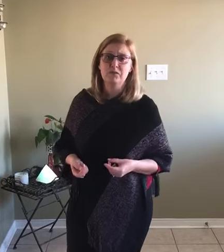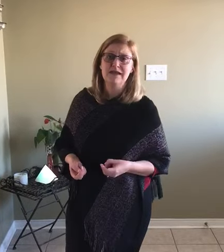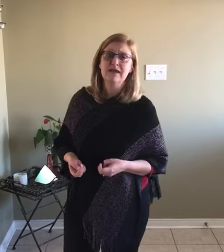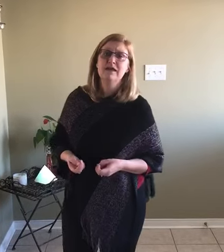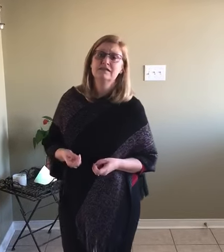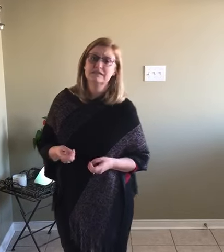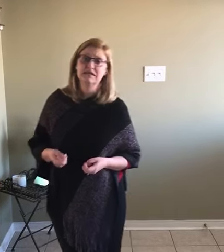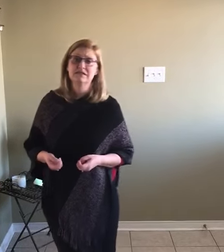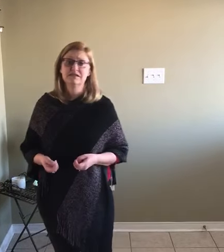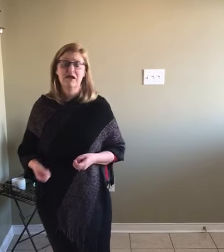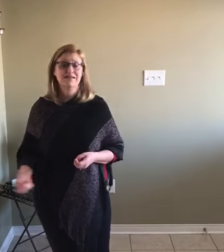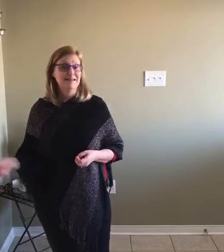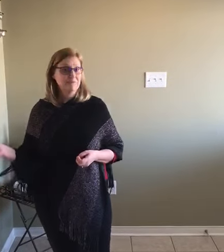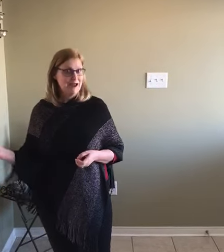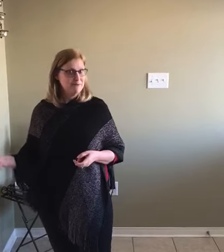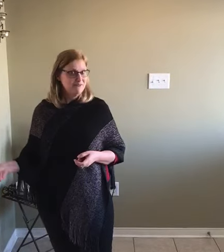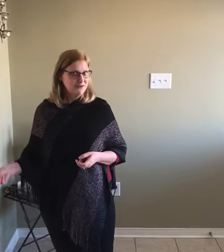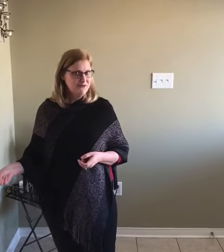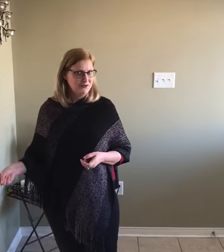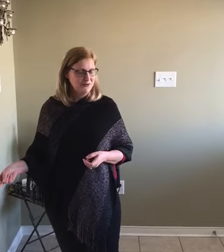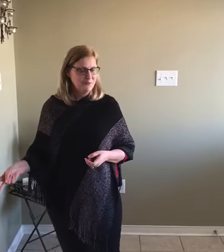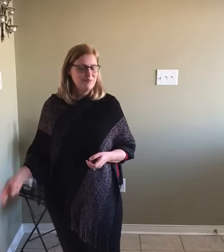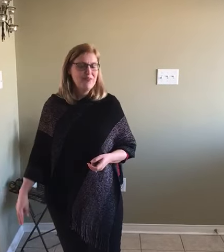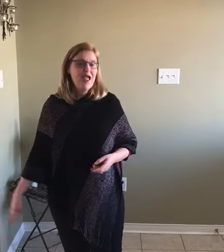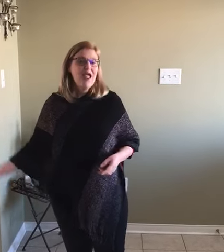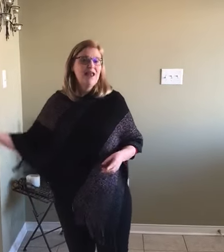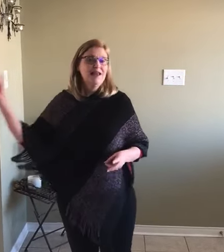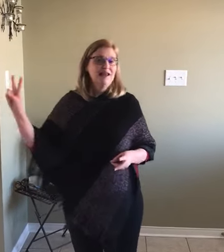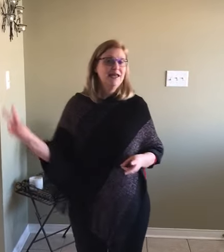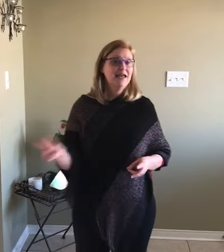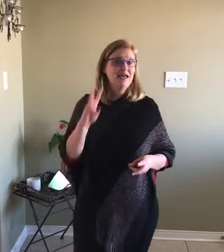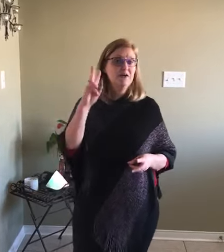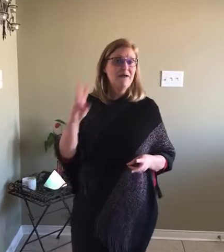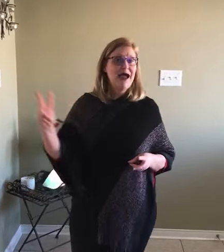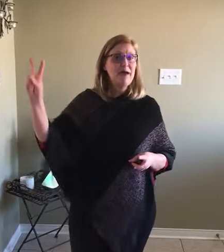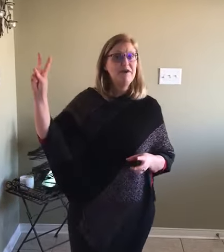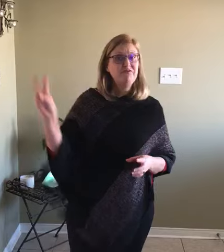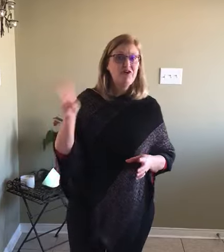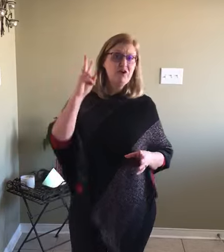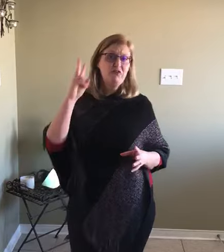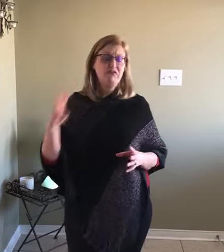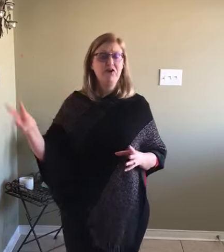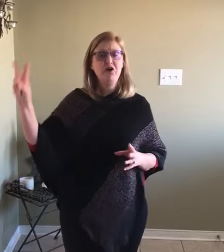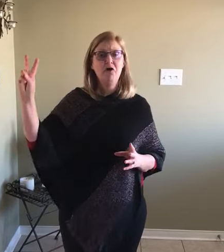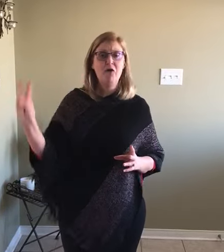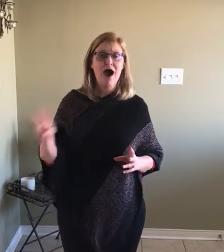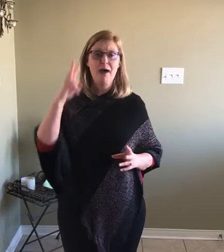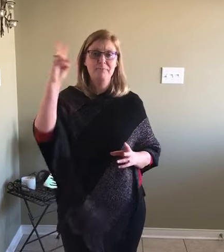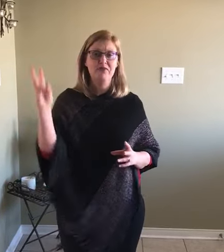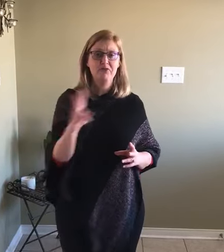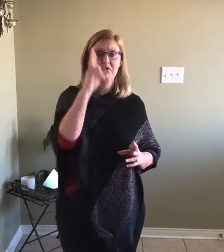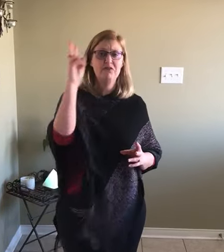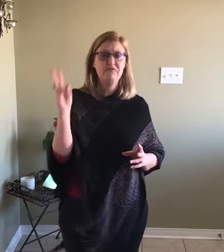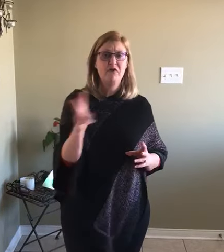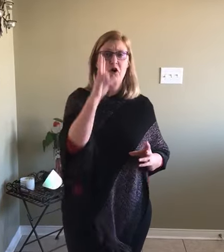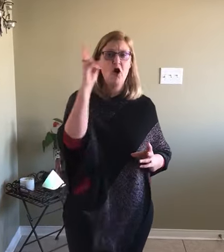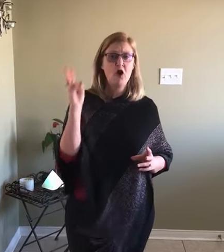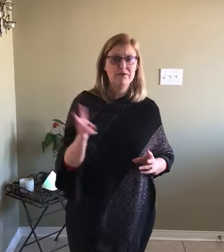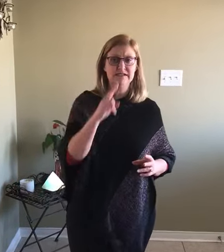week sing the song Little Rabbit Foo-Foo? Little Rabbit Foo-Foo, hopping through the forest,